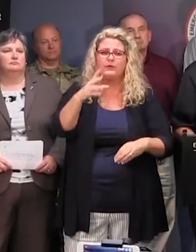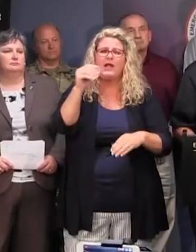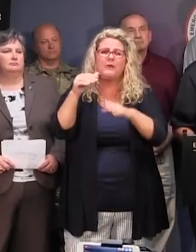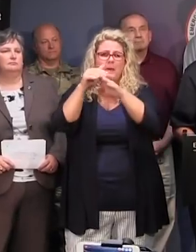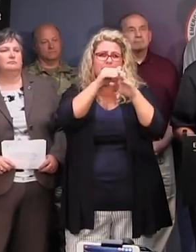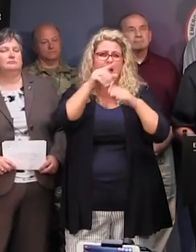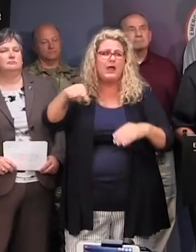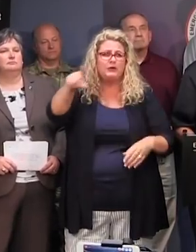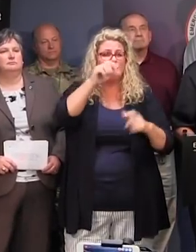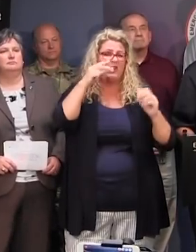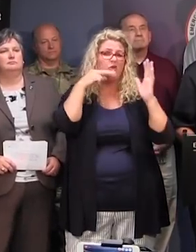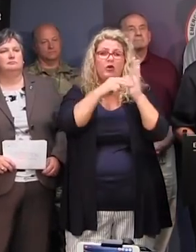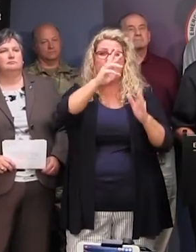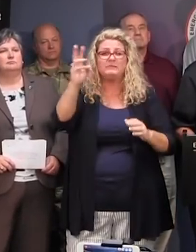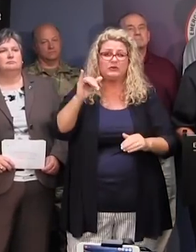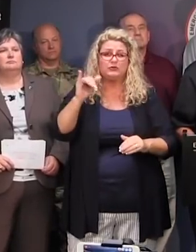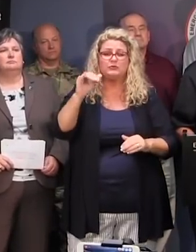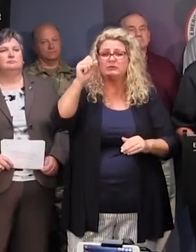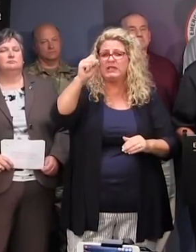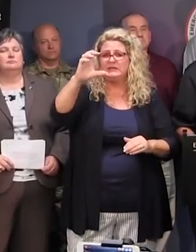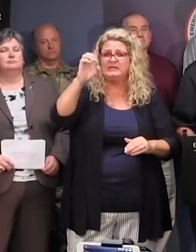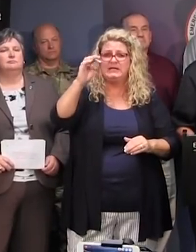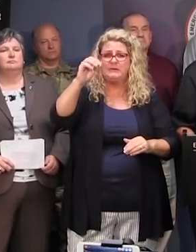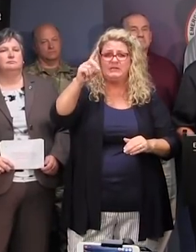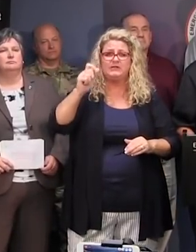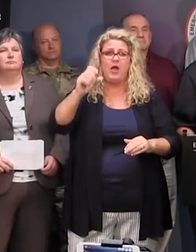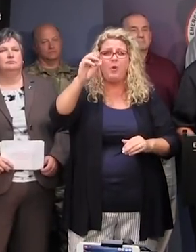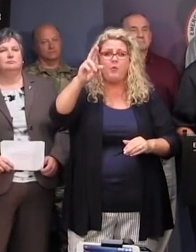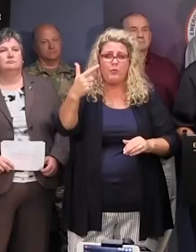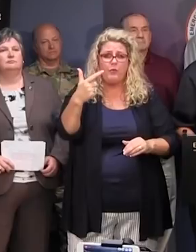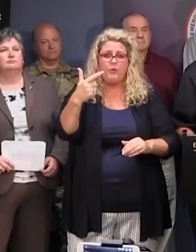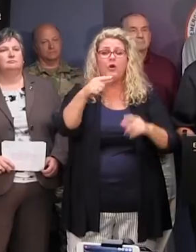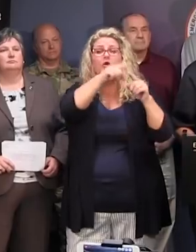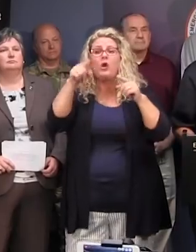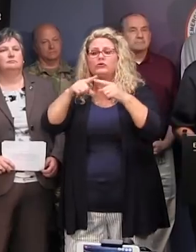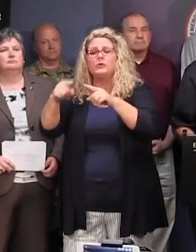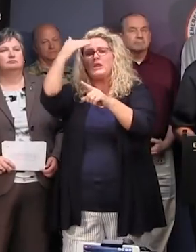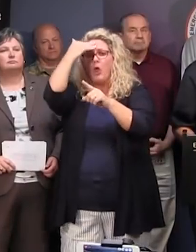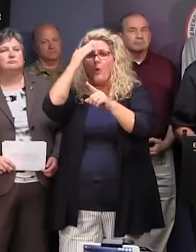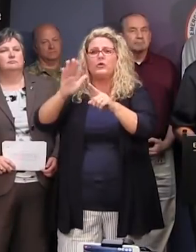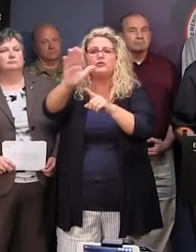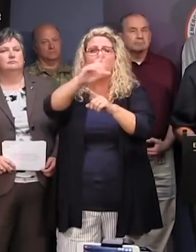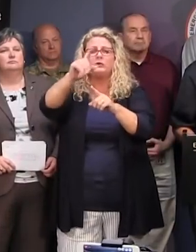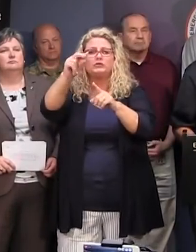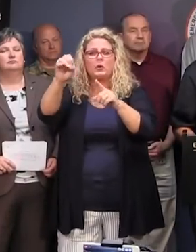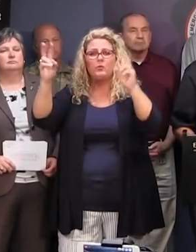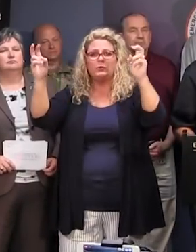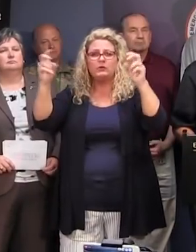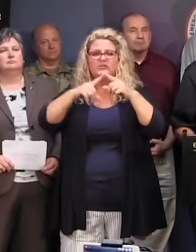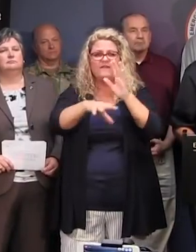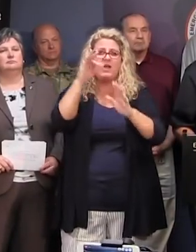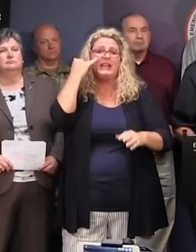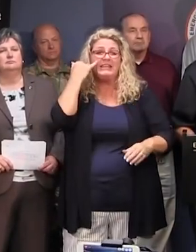everybody that they can go to our website at SCEMD.org, and you can go to Know Your Zone and find out if you're